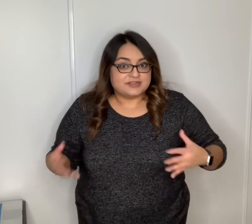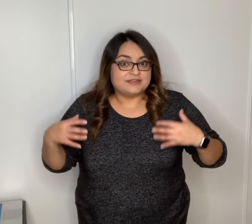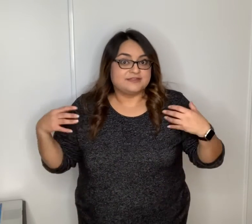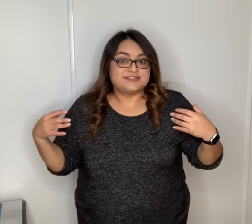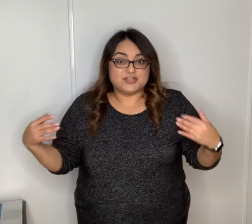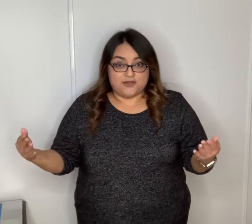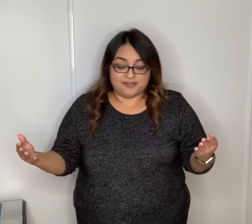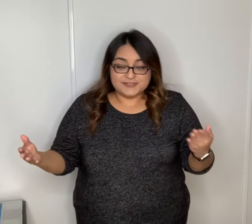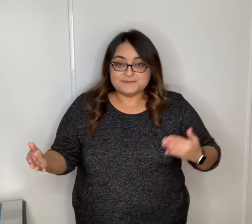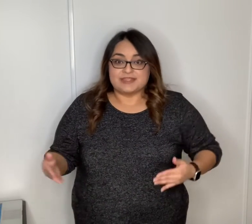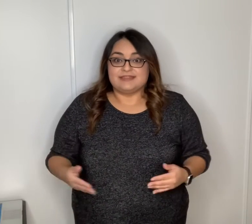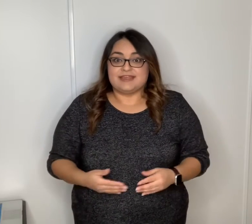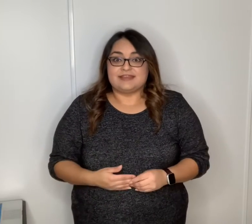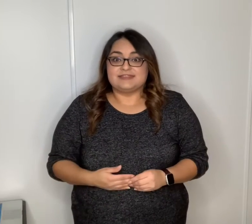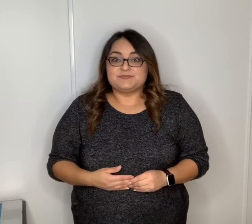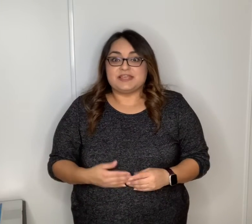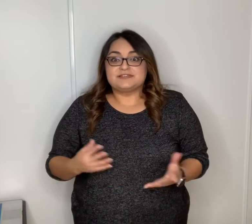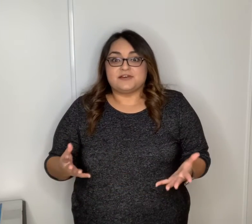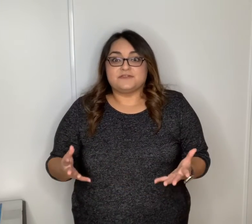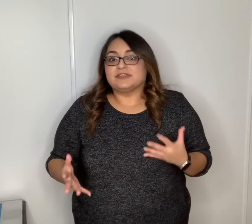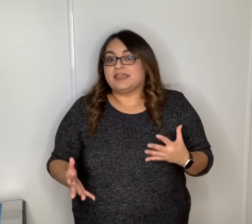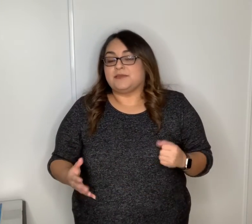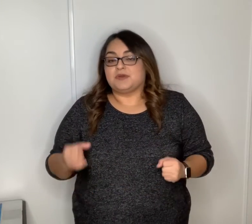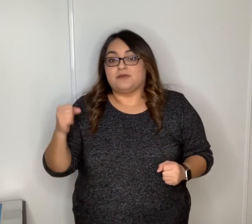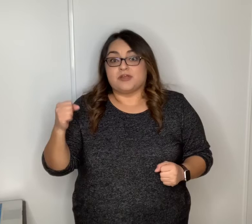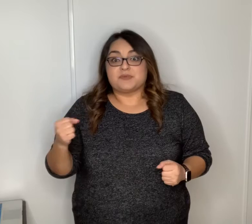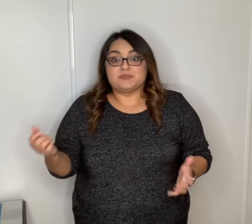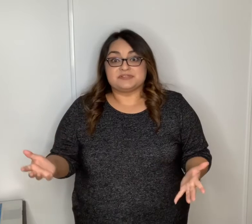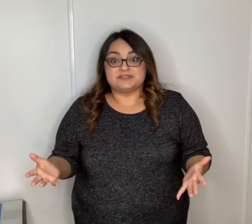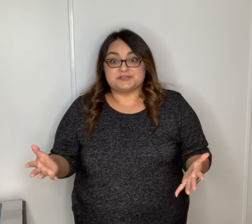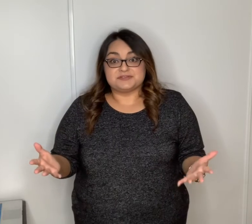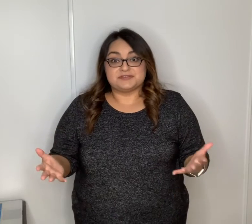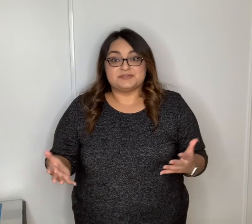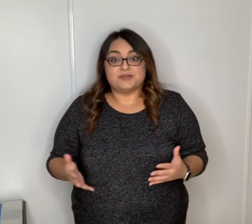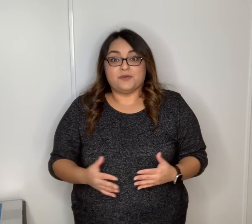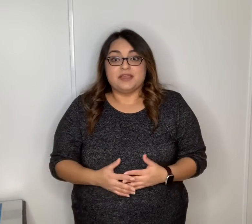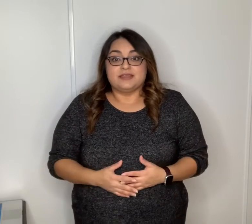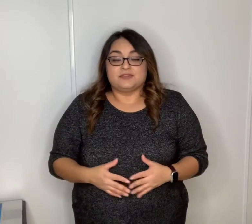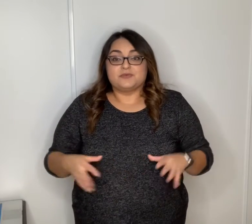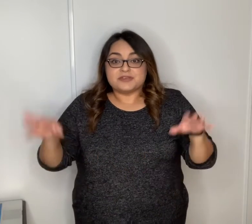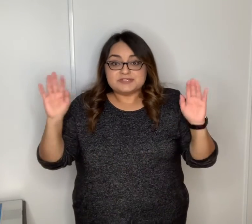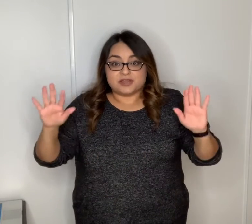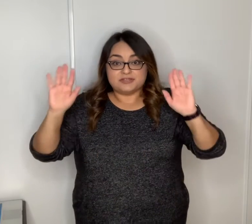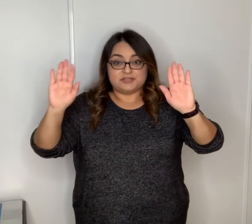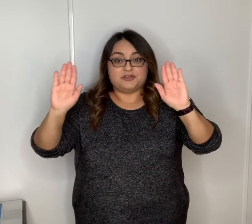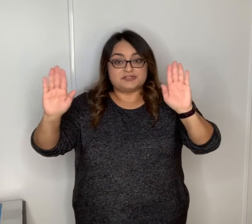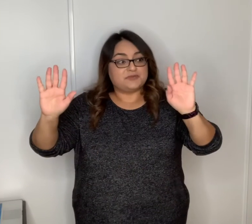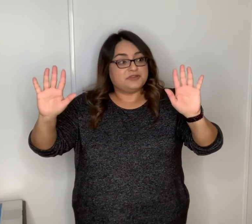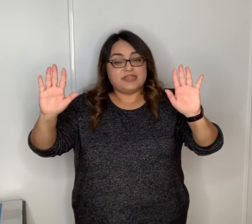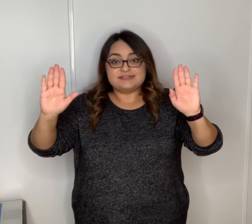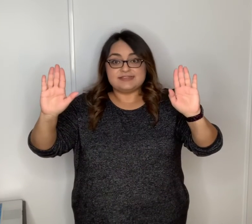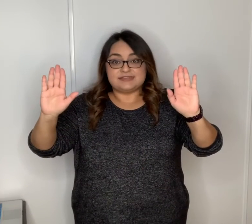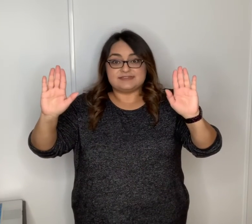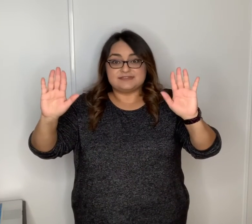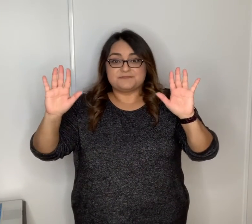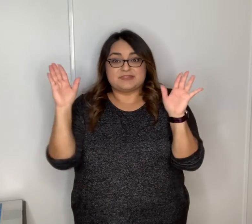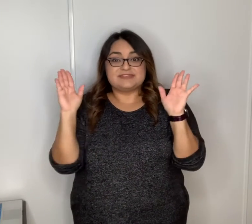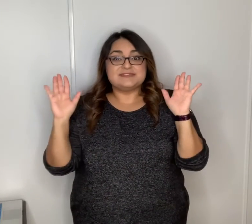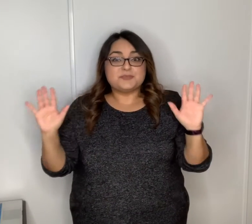song that is based off on the game uh rock paper scissors so the words are so you're going to start with your hands like this this is a